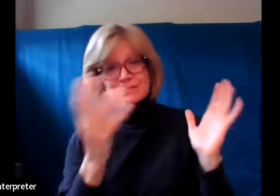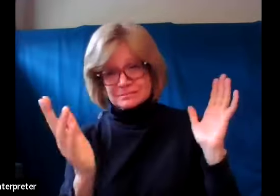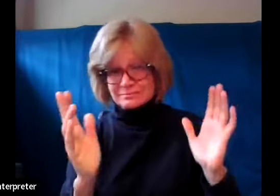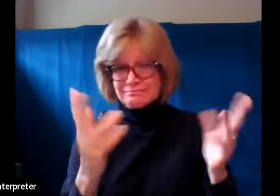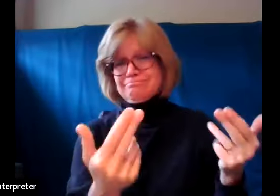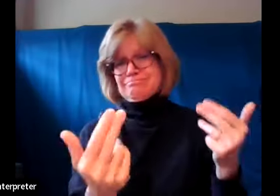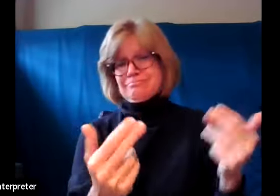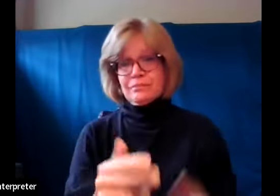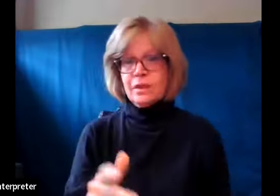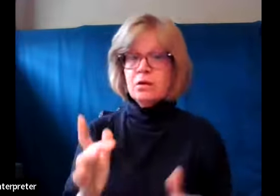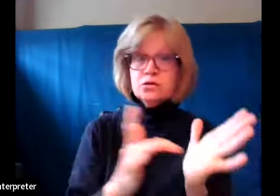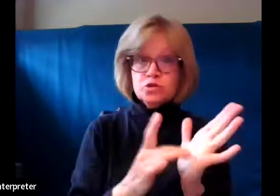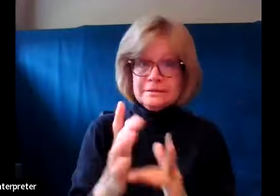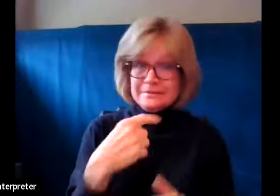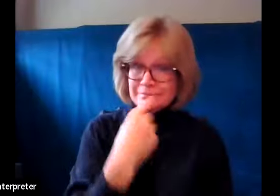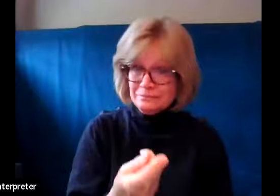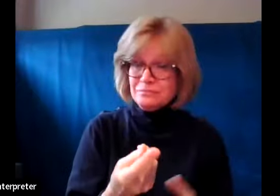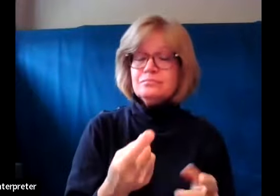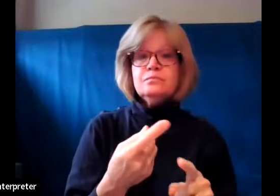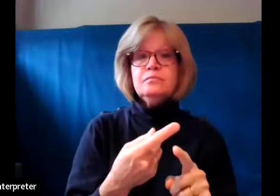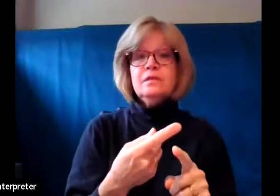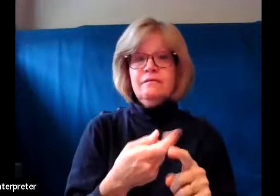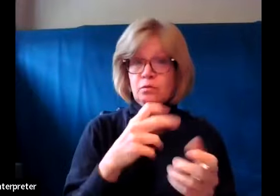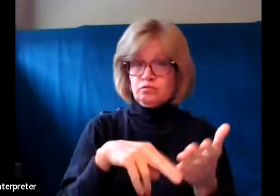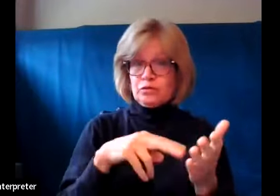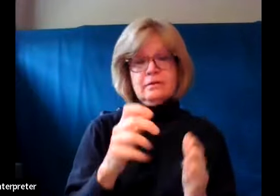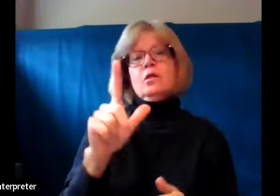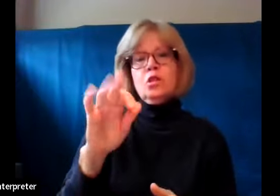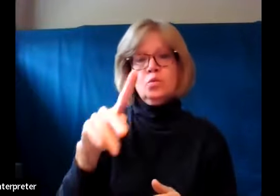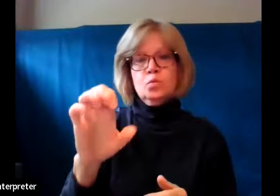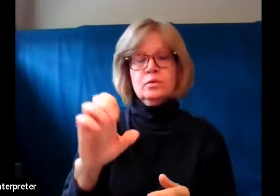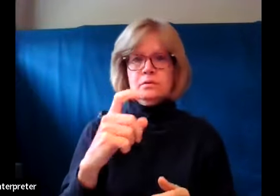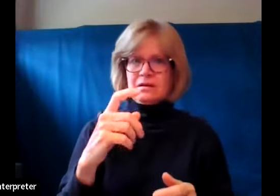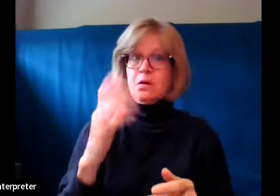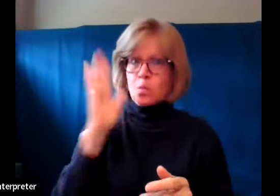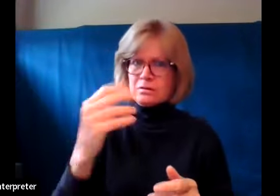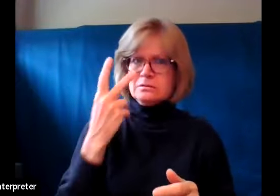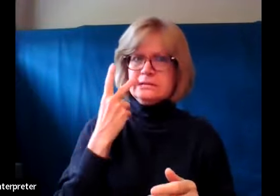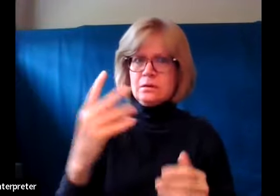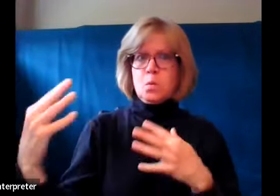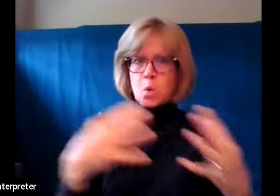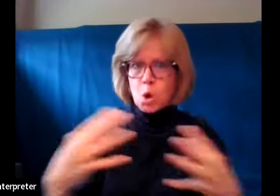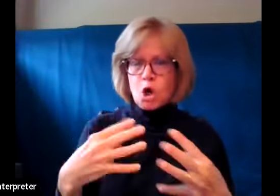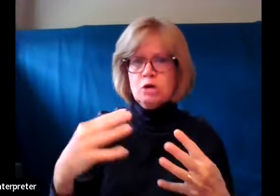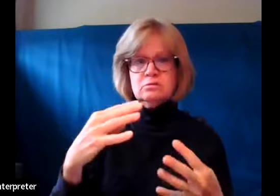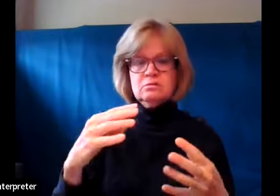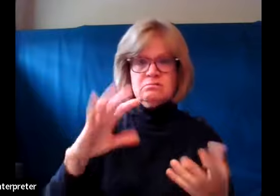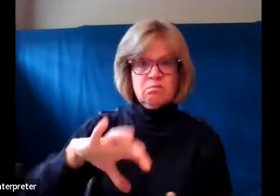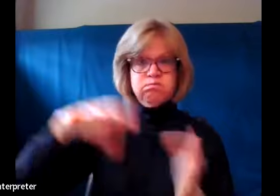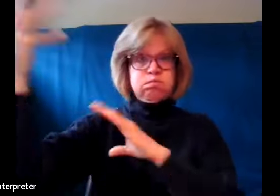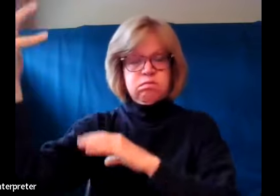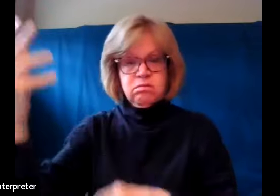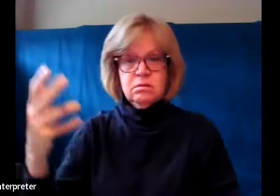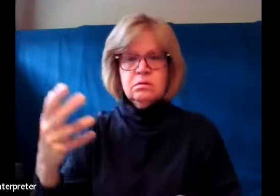Jesus is telling us in this passage from Luke that we'll be facing wars and insurrections. There will be natural